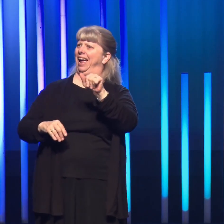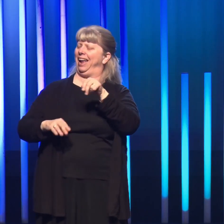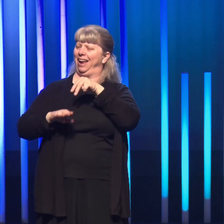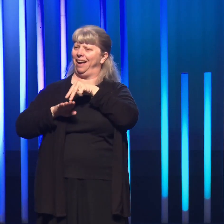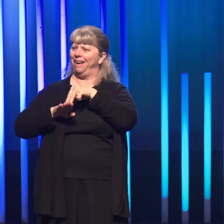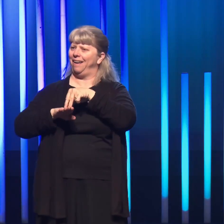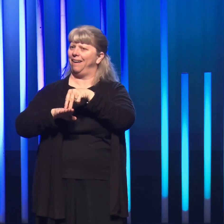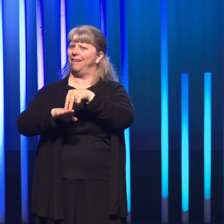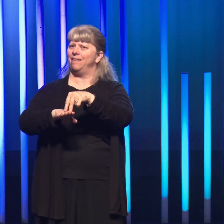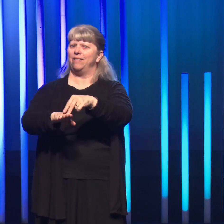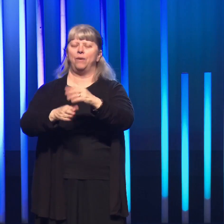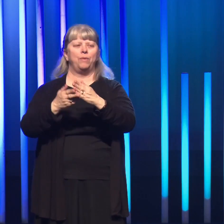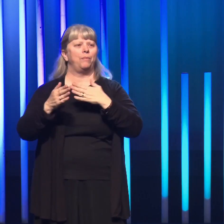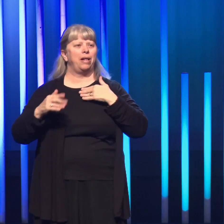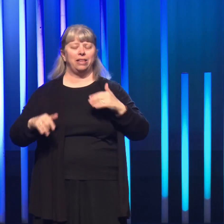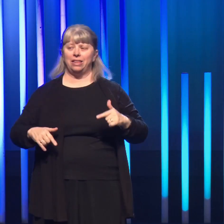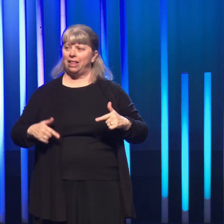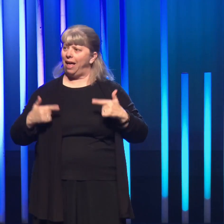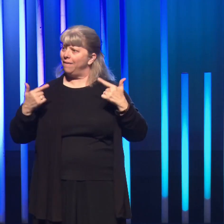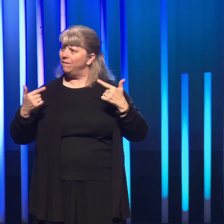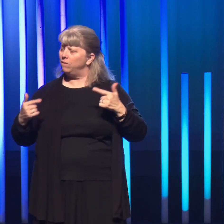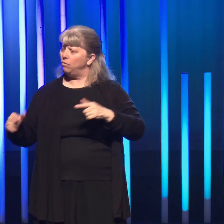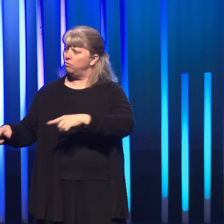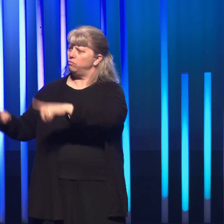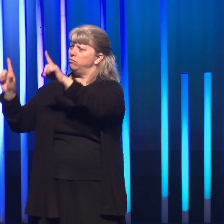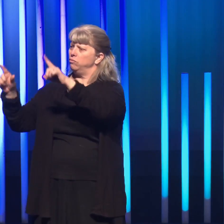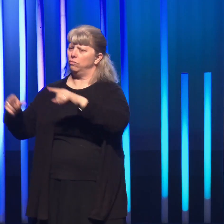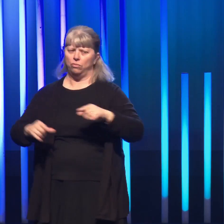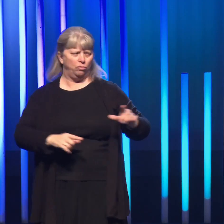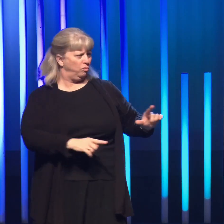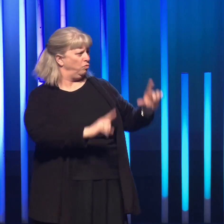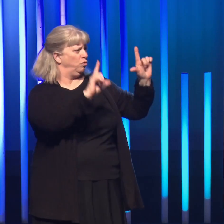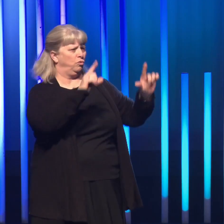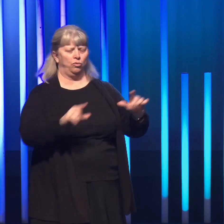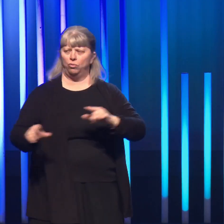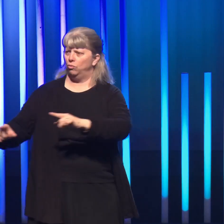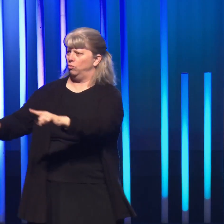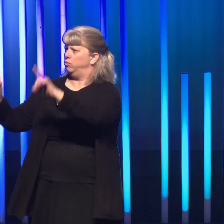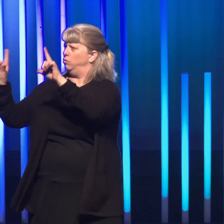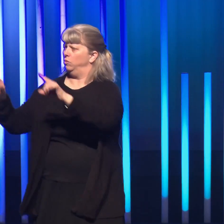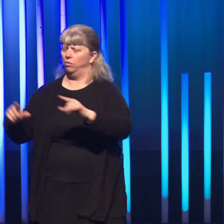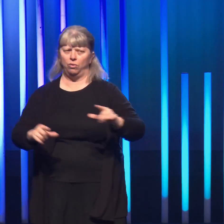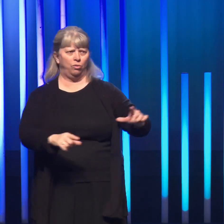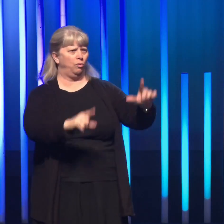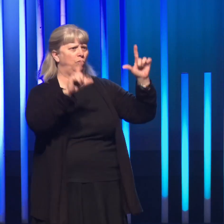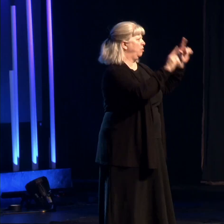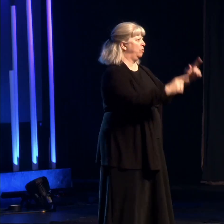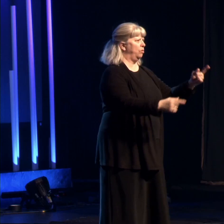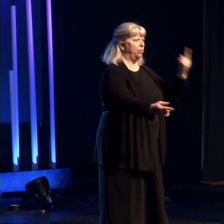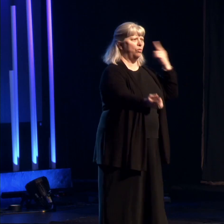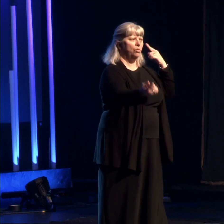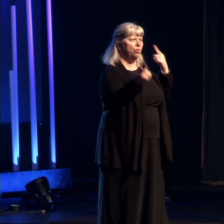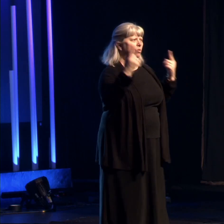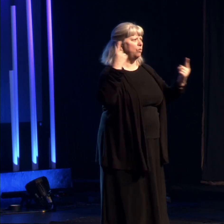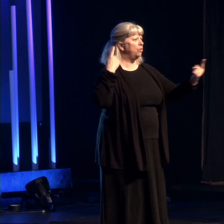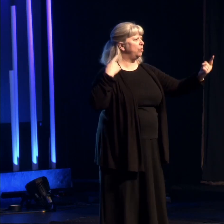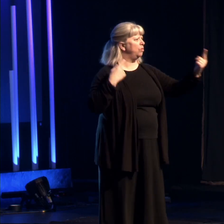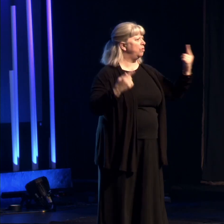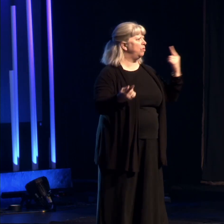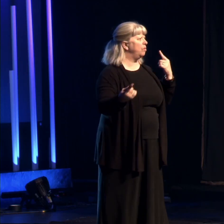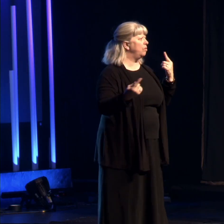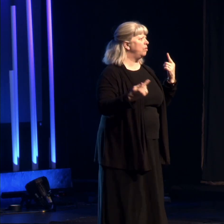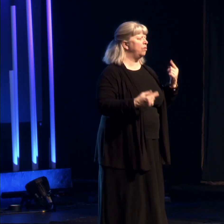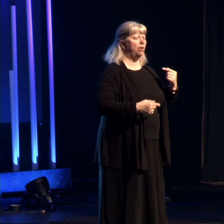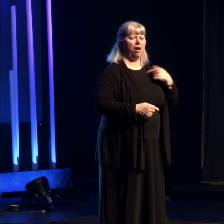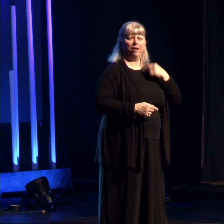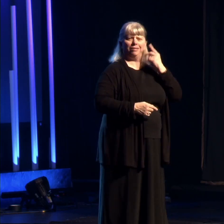parts of my life, scenes from my life were just flashing by, flashing by. And